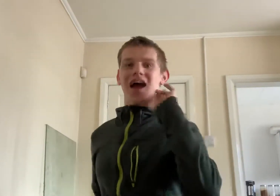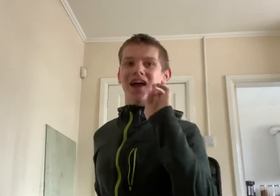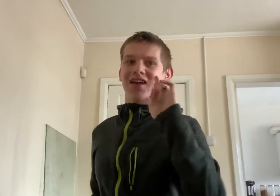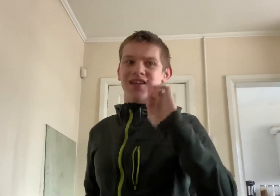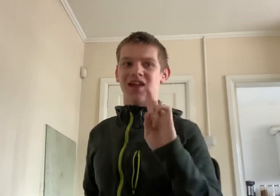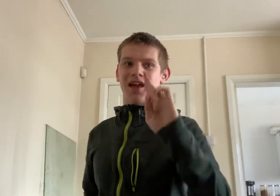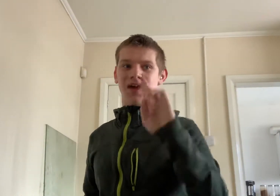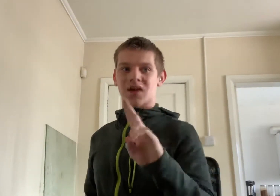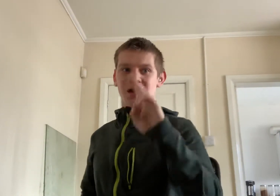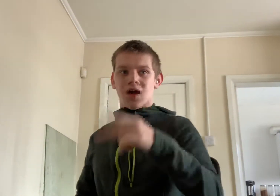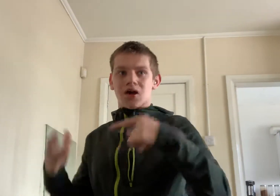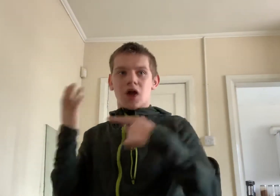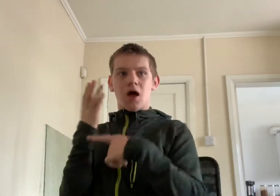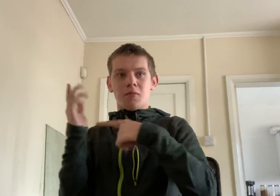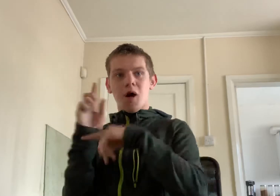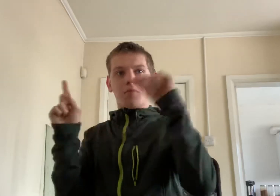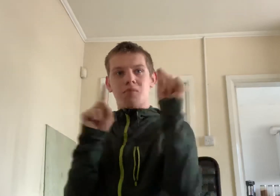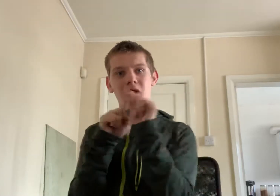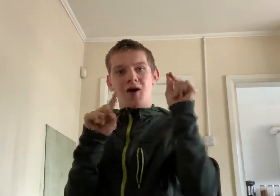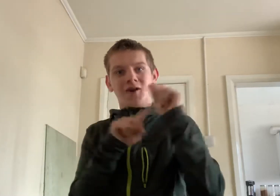ever see. Thomas and Percy,